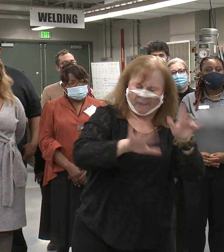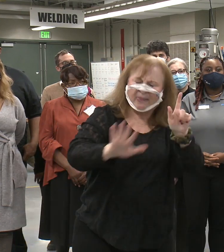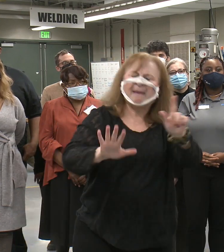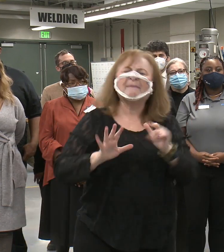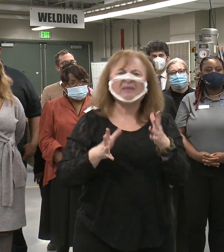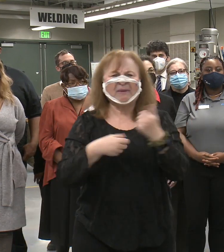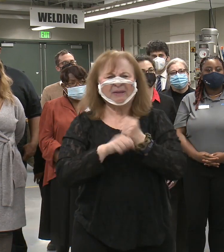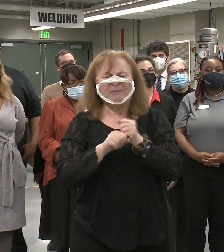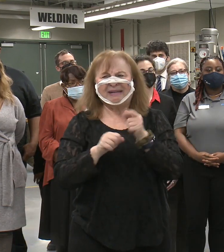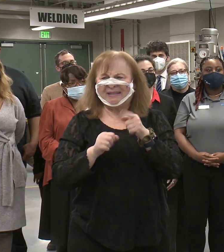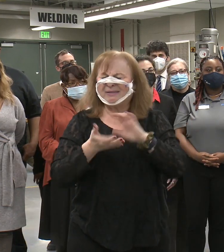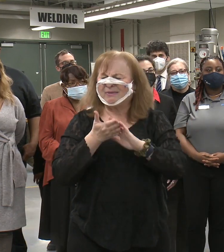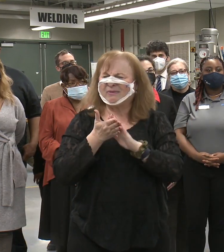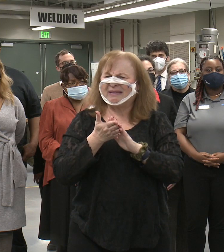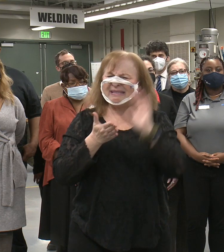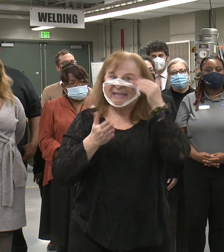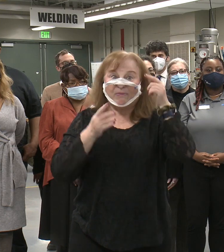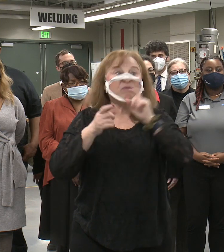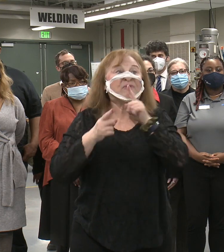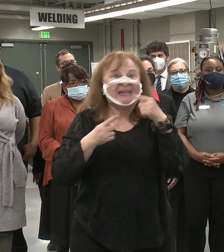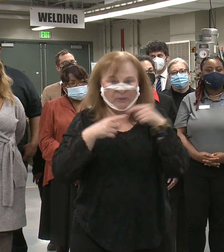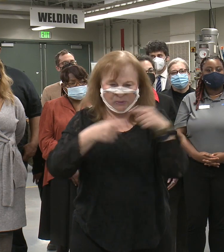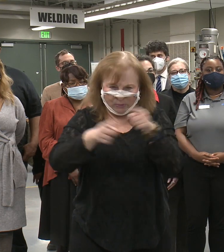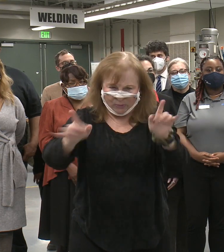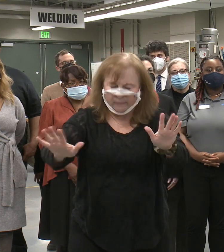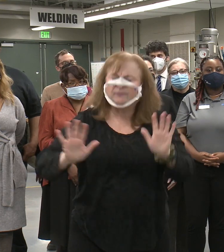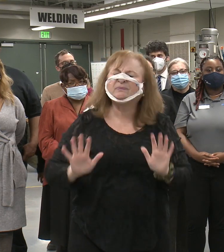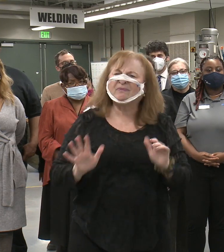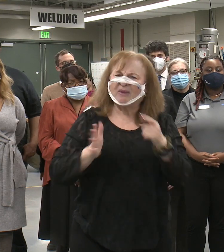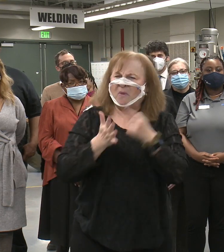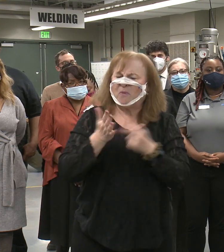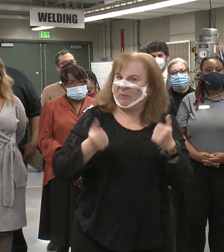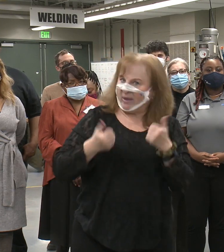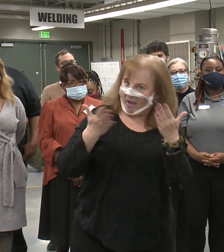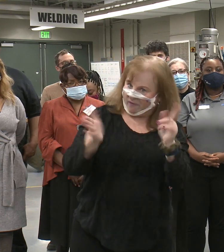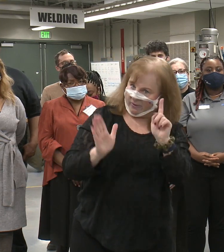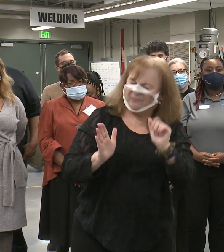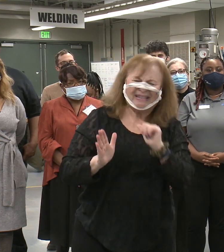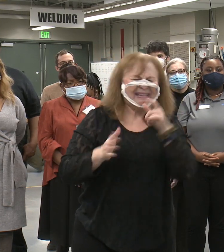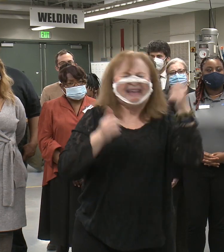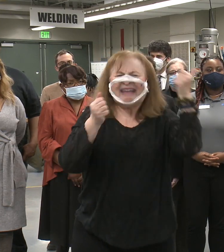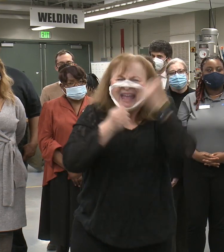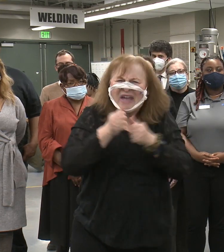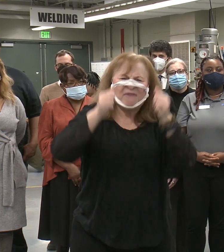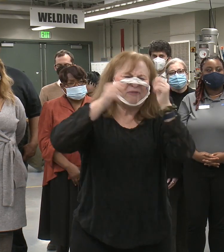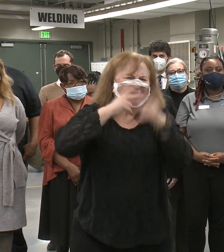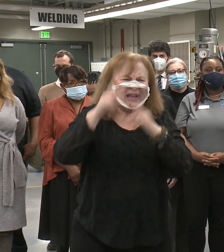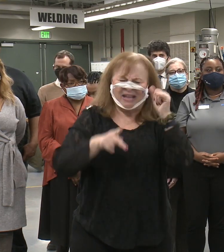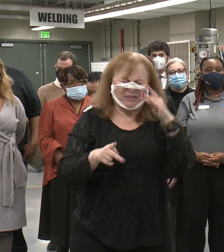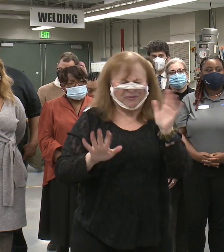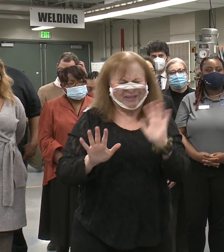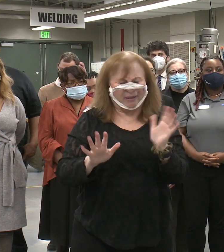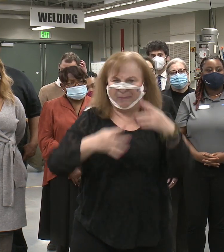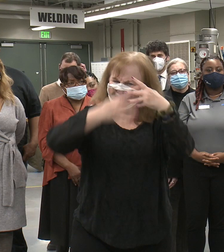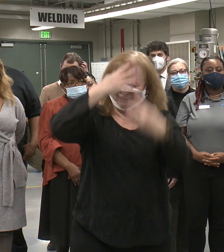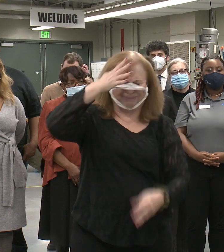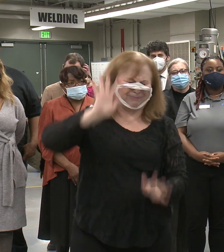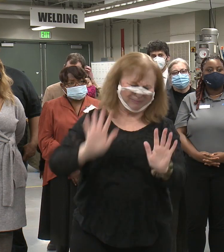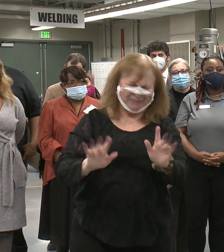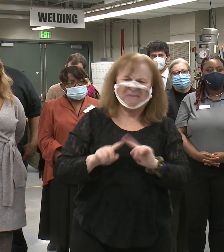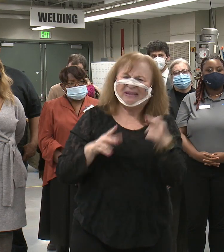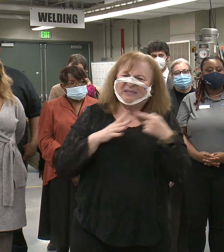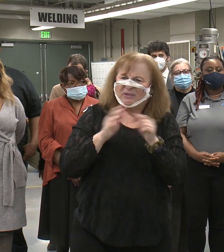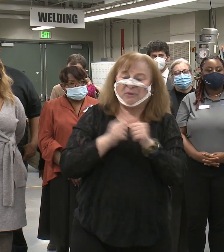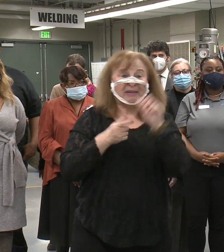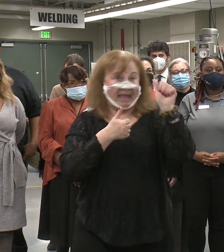want to make this very real to our residents in terms of what it offers. And I'm not going to go through every type of job that's available, but